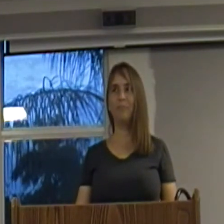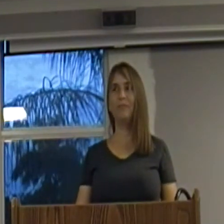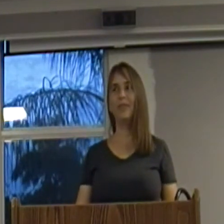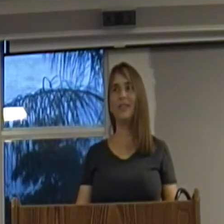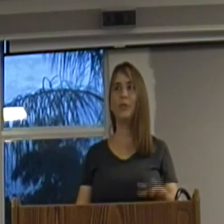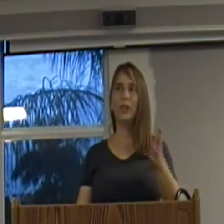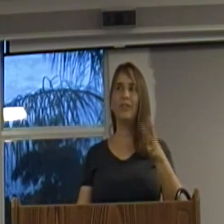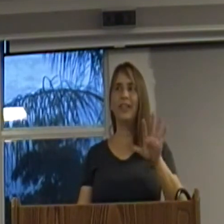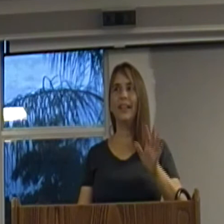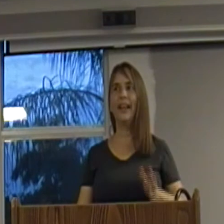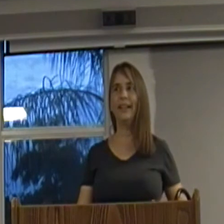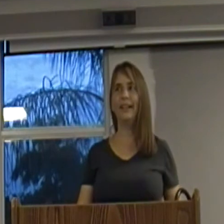sort of in Connecticut.